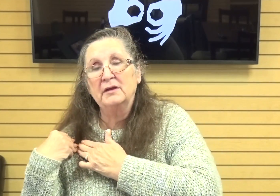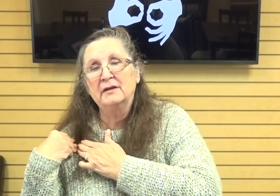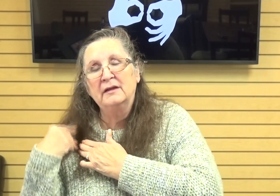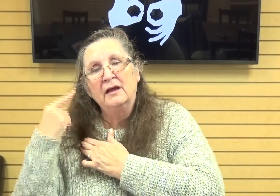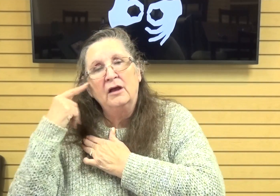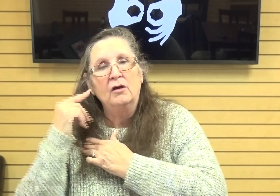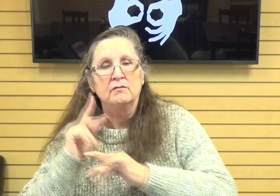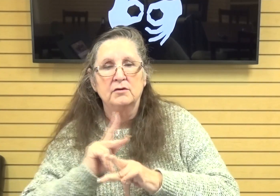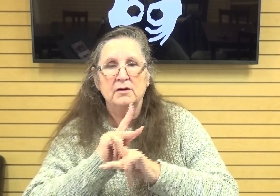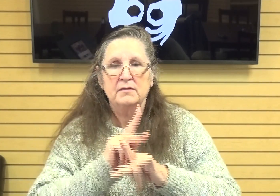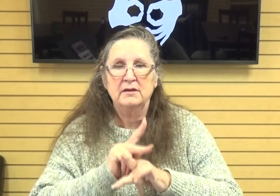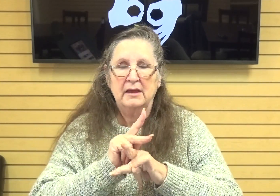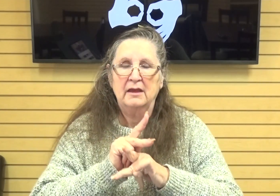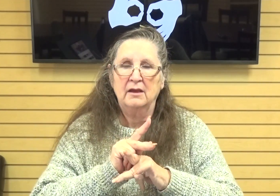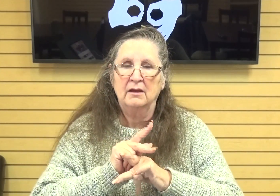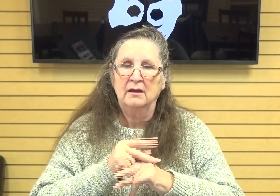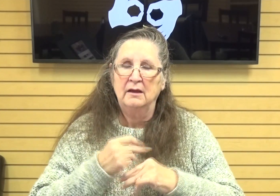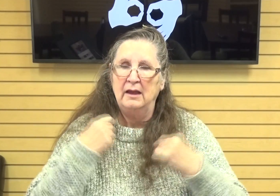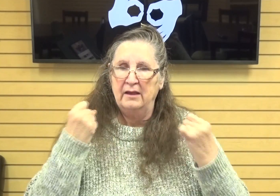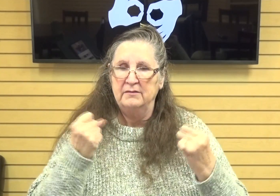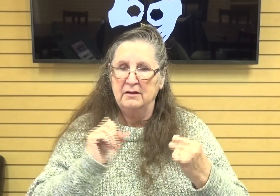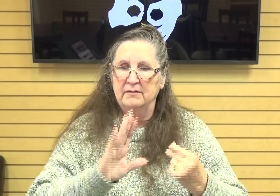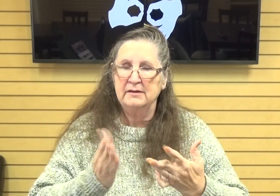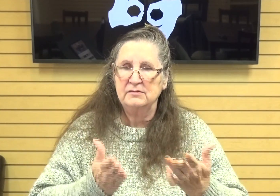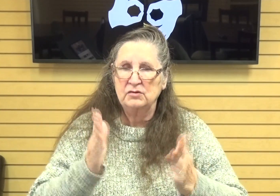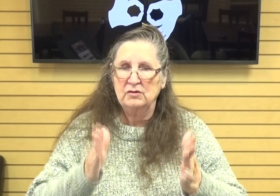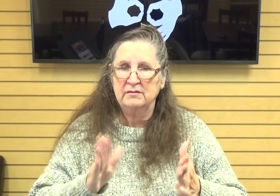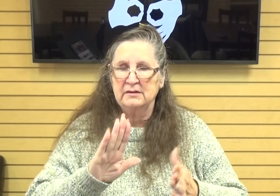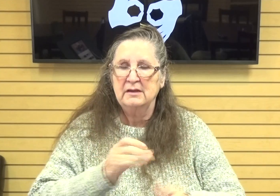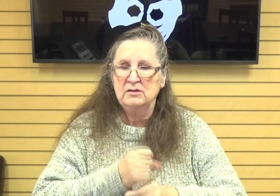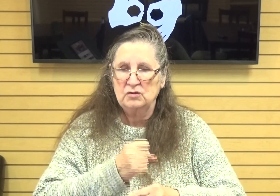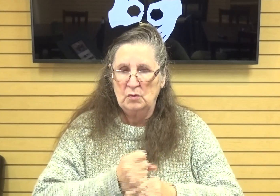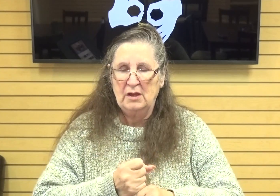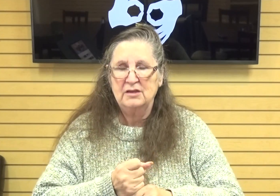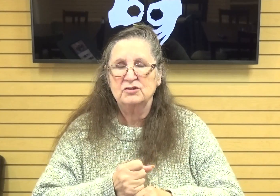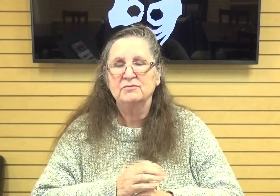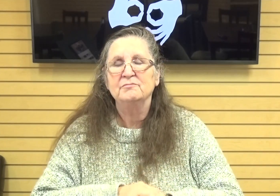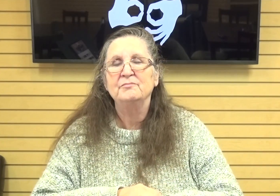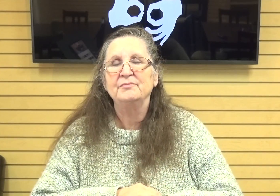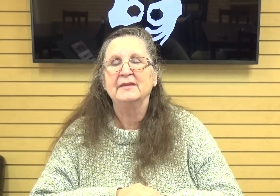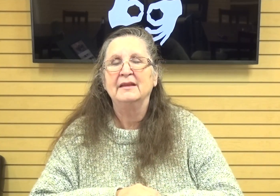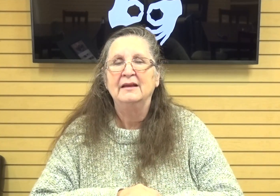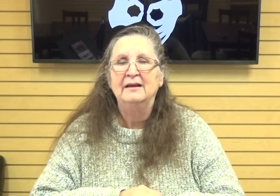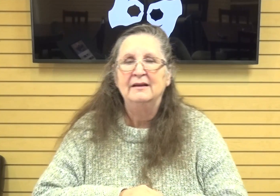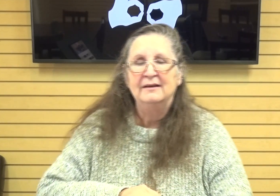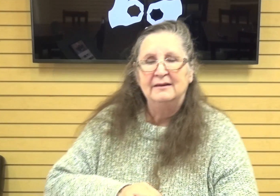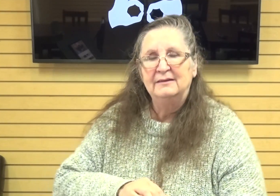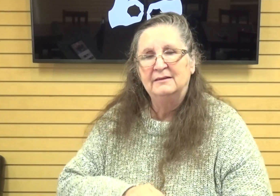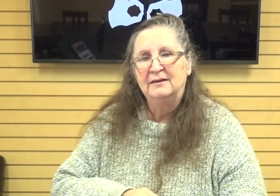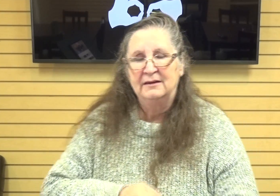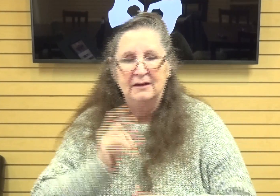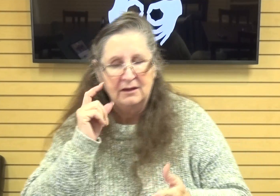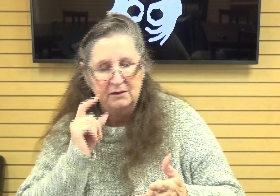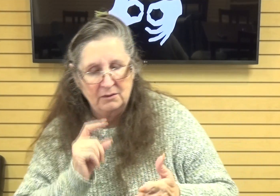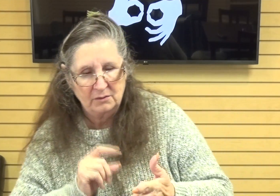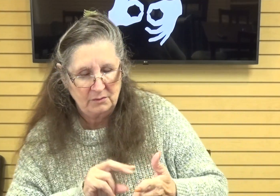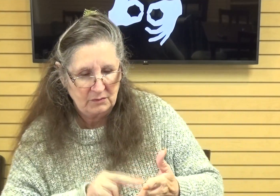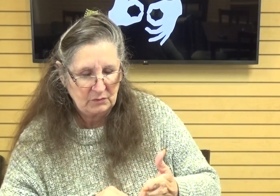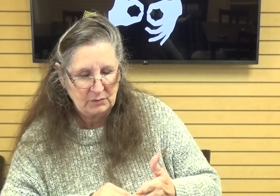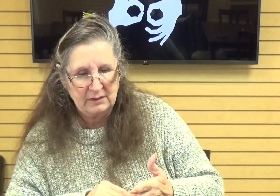care and well-being of his servants and his creation and i was reading second samuel 7 18 and